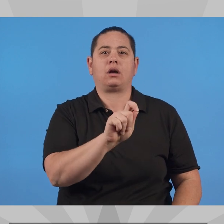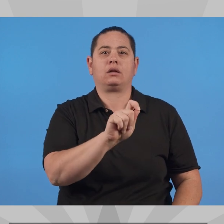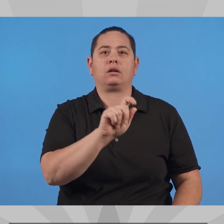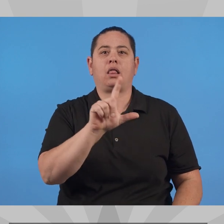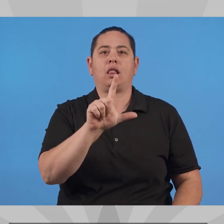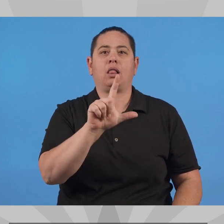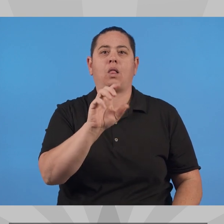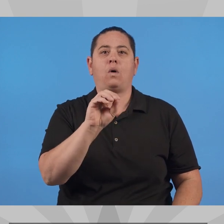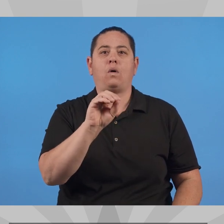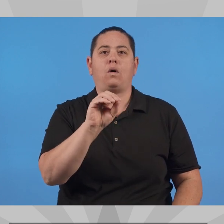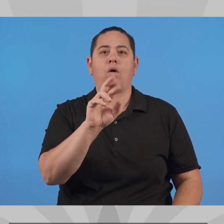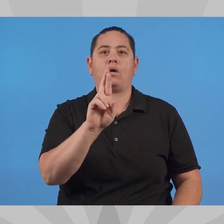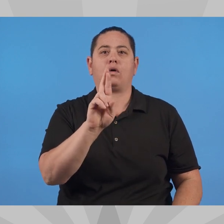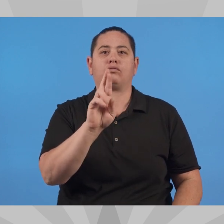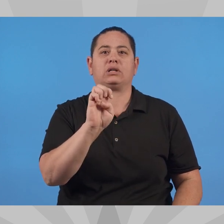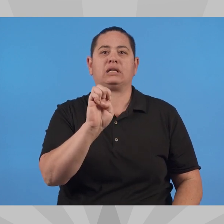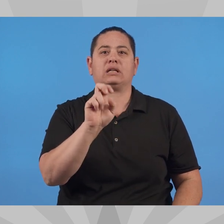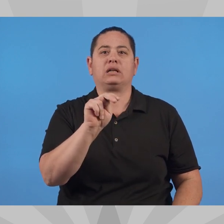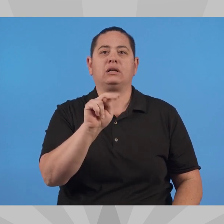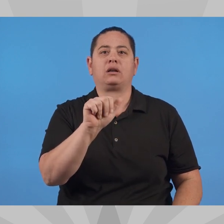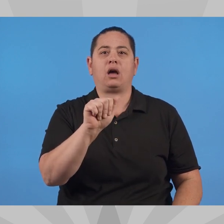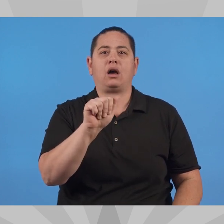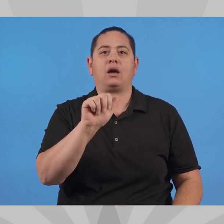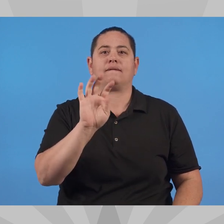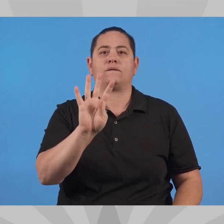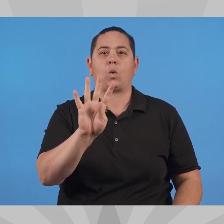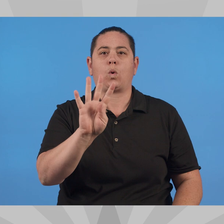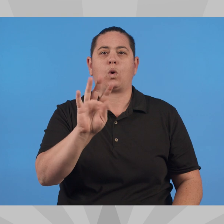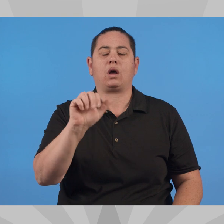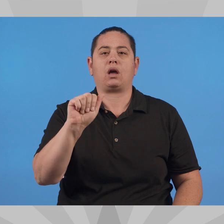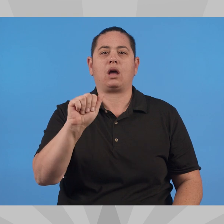.lorena4arizona.com.